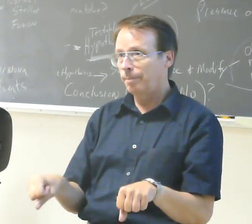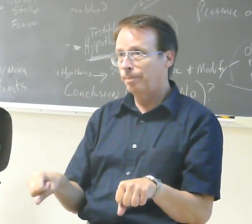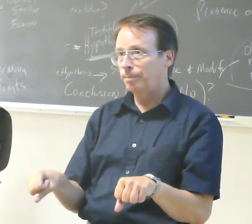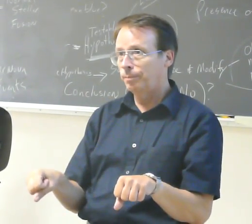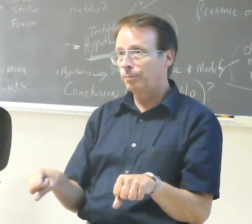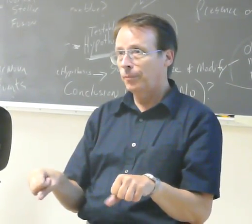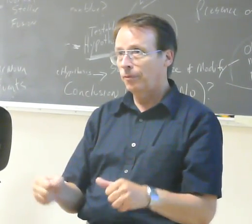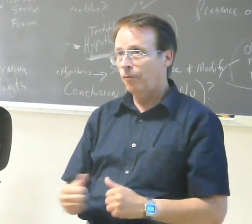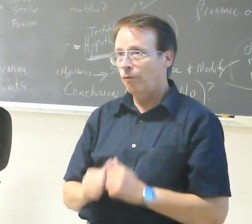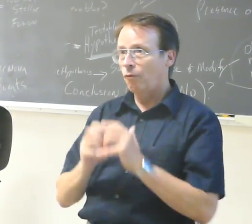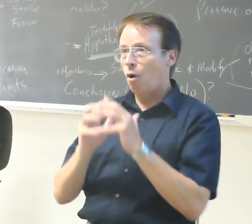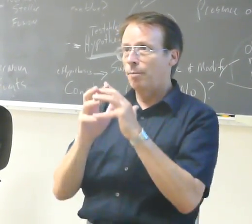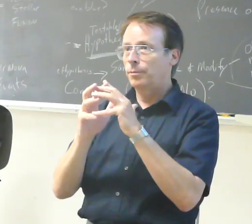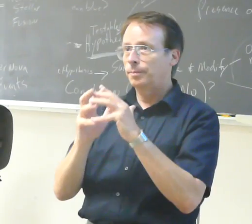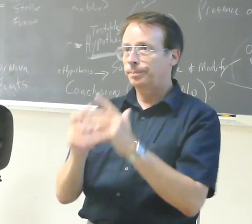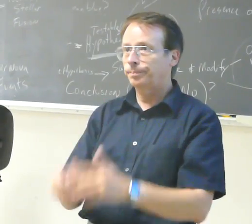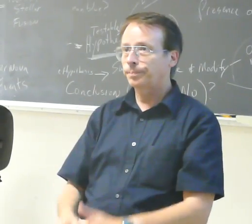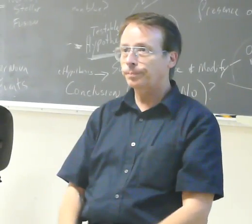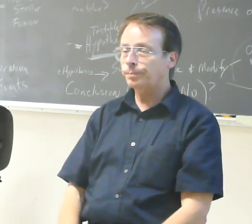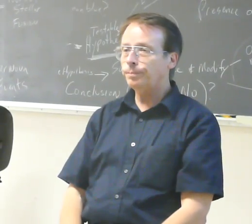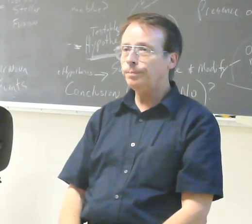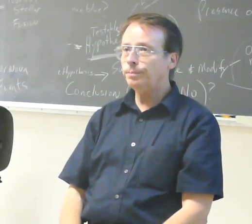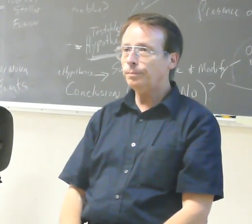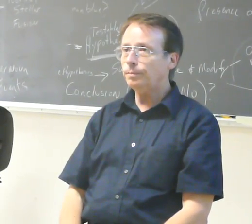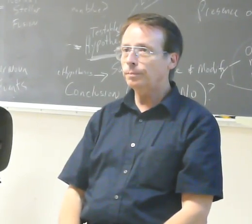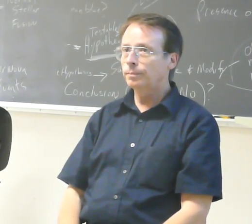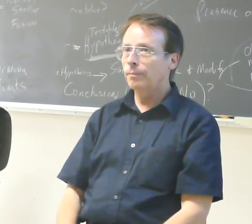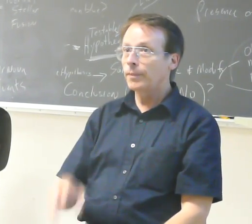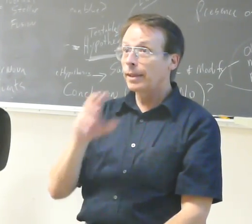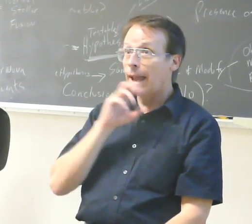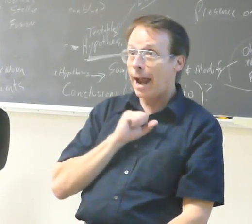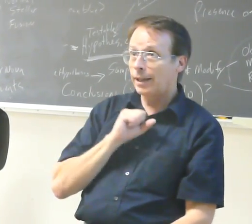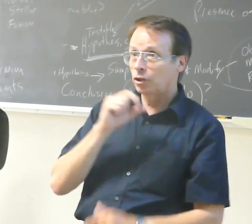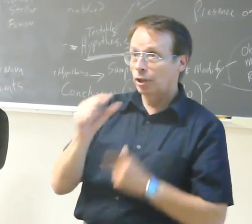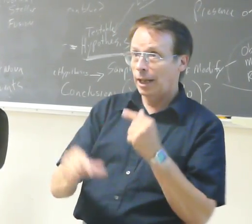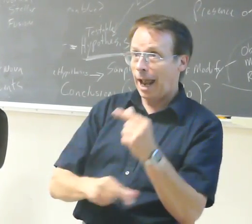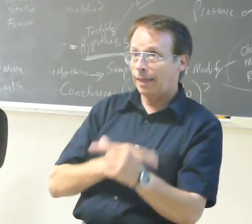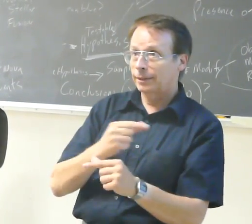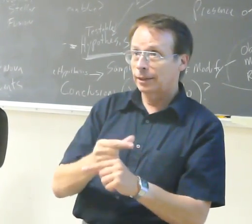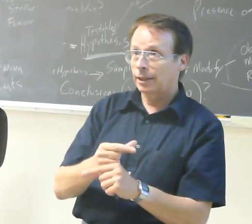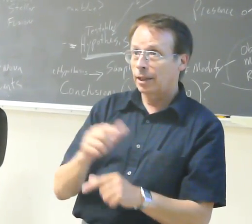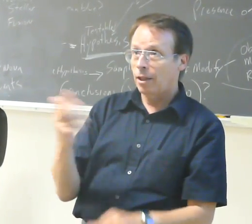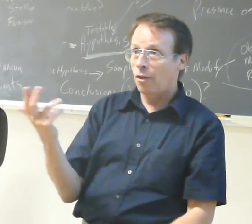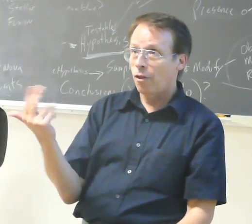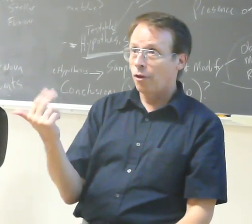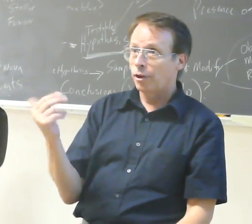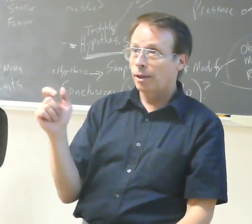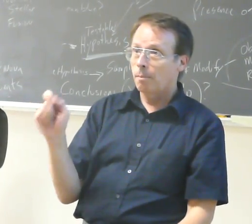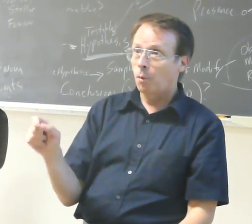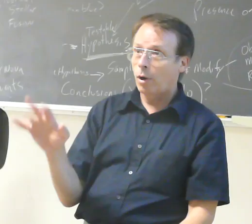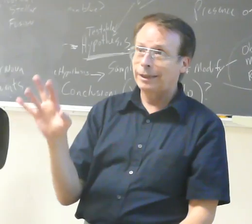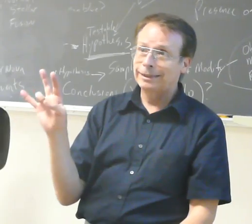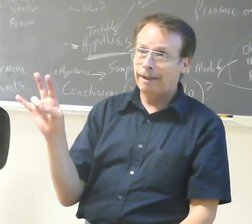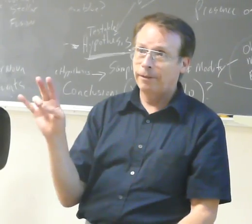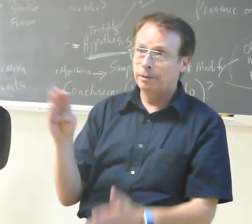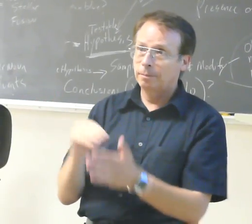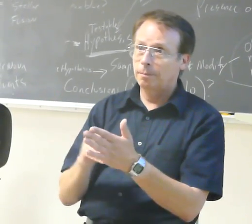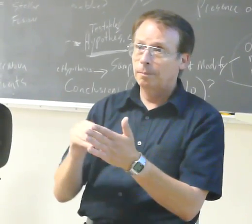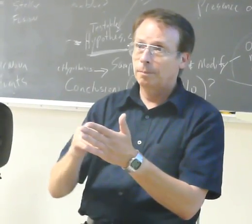formed. The age of the galaxy is about 13.7 billion years old. So there was